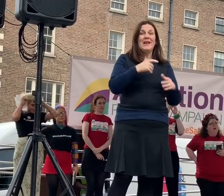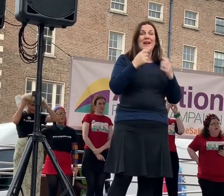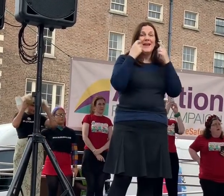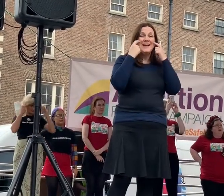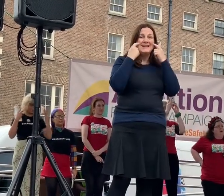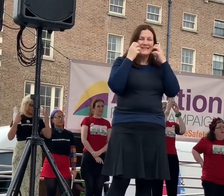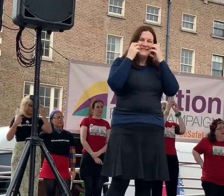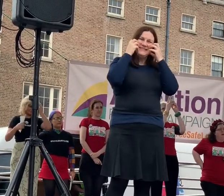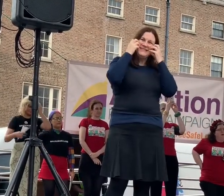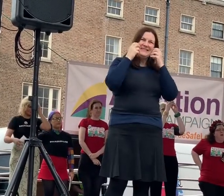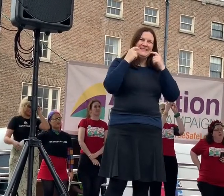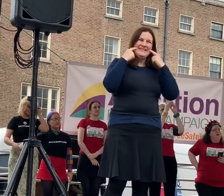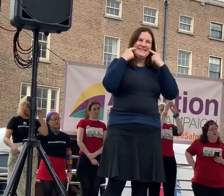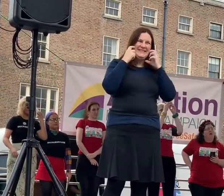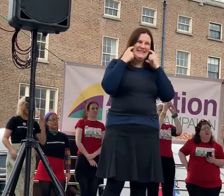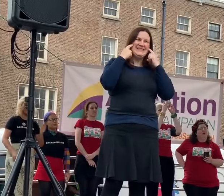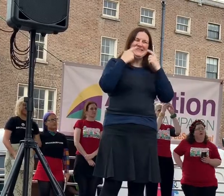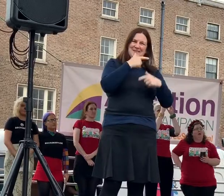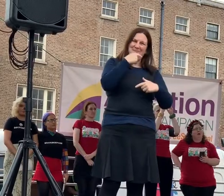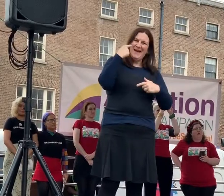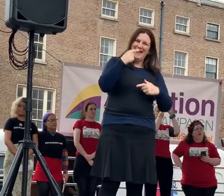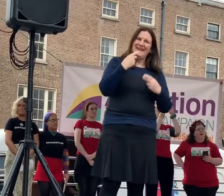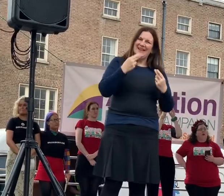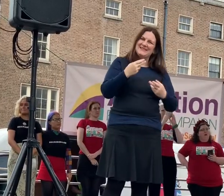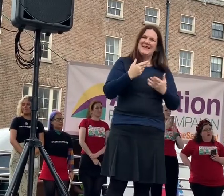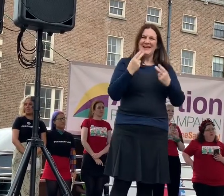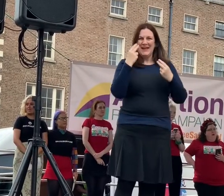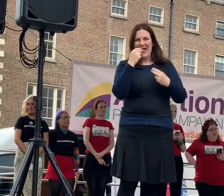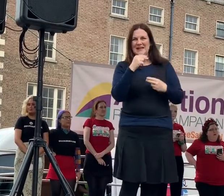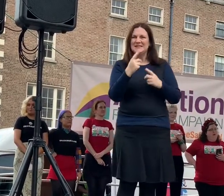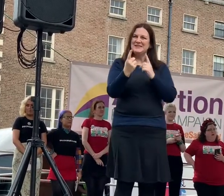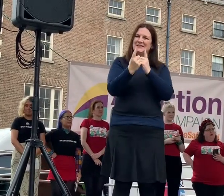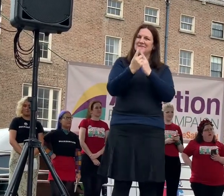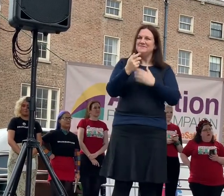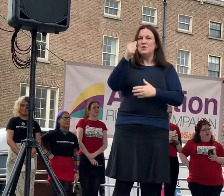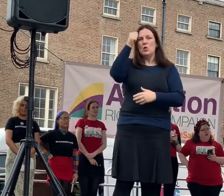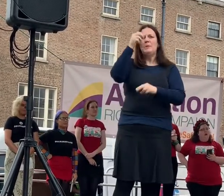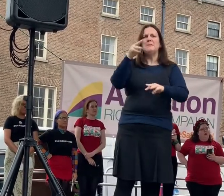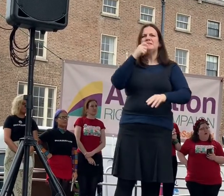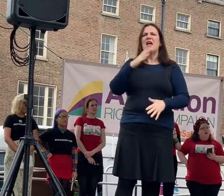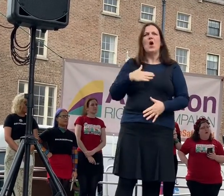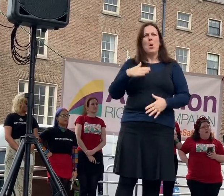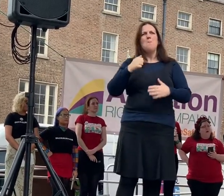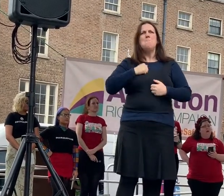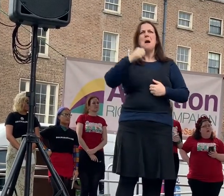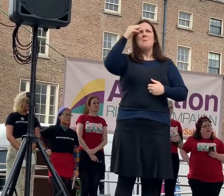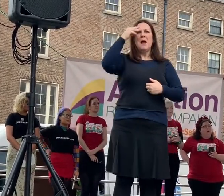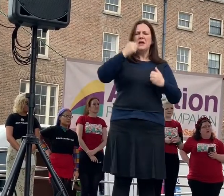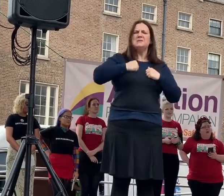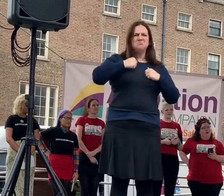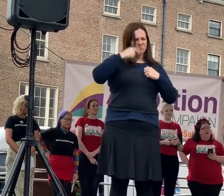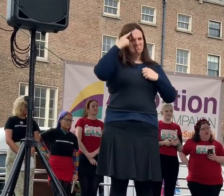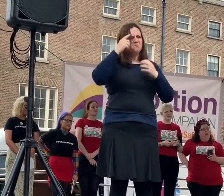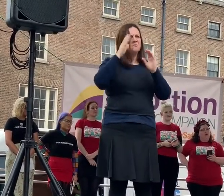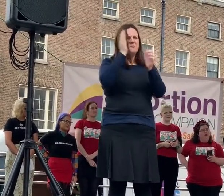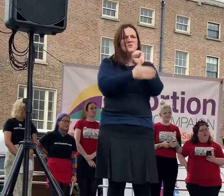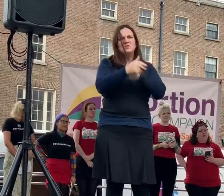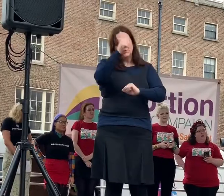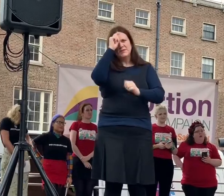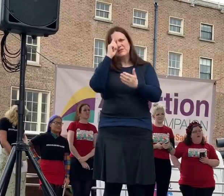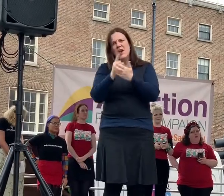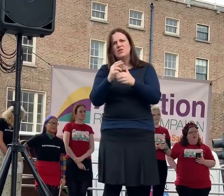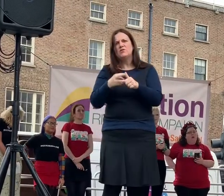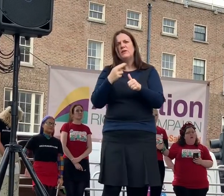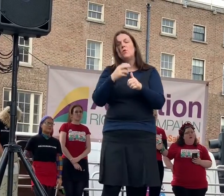polite smiles when we have to face my mind is made up, or the bitten tongues went on the receiving end of